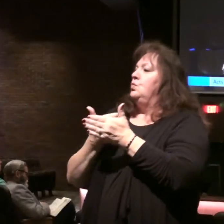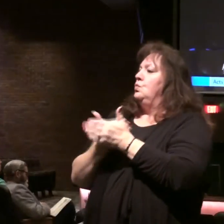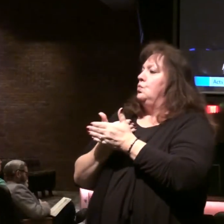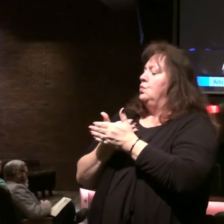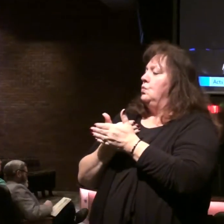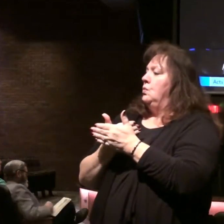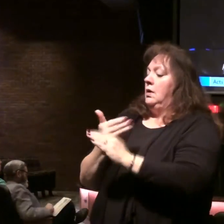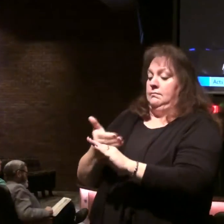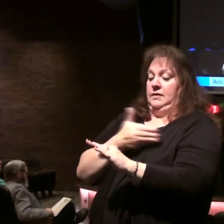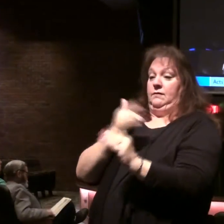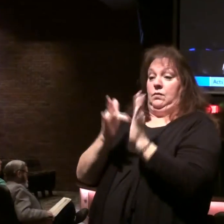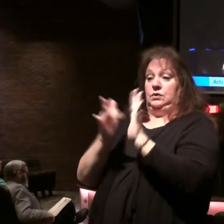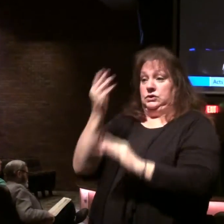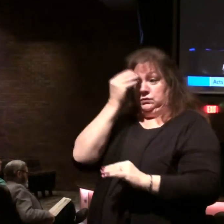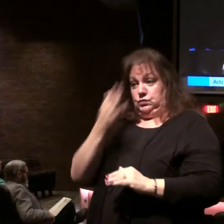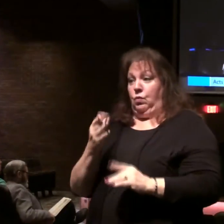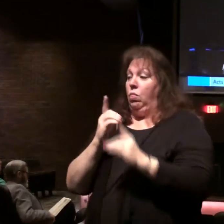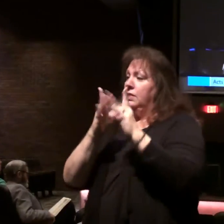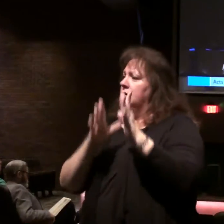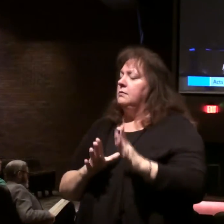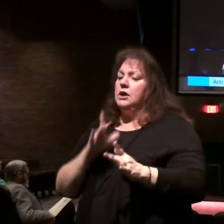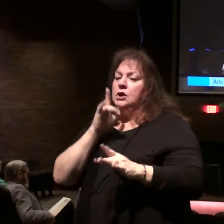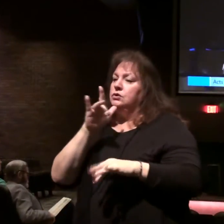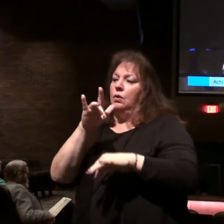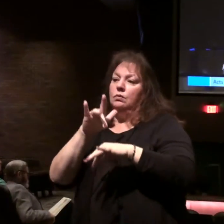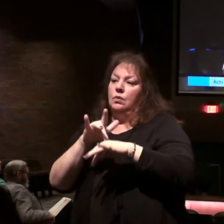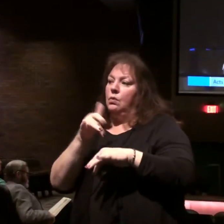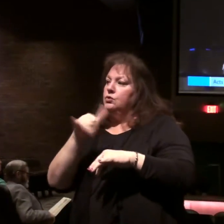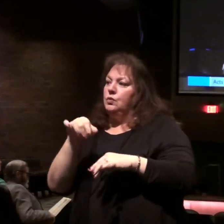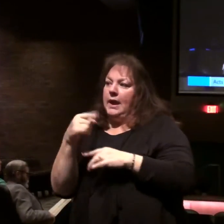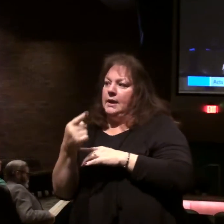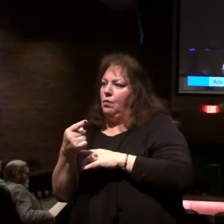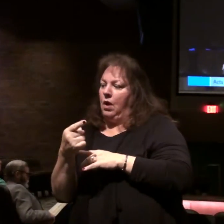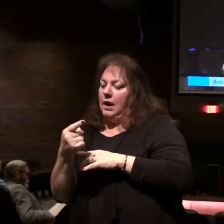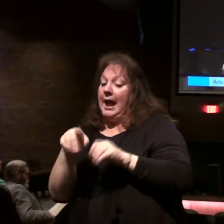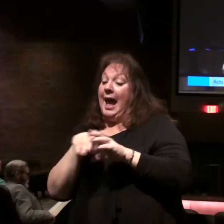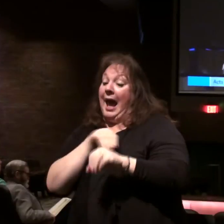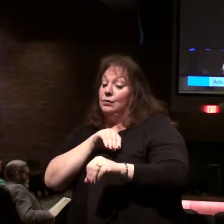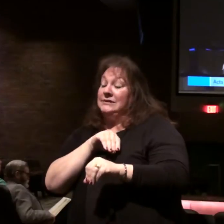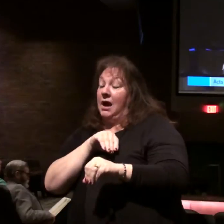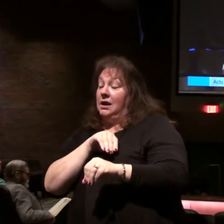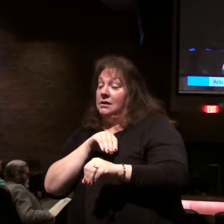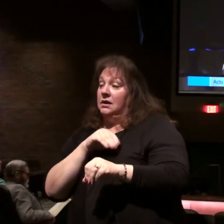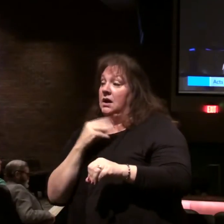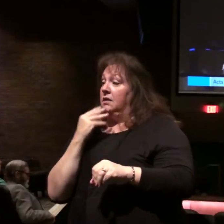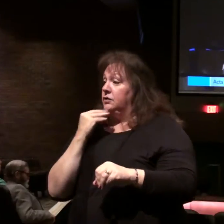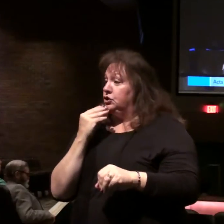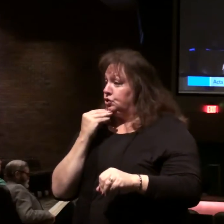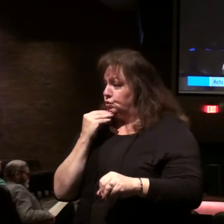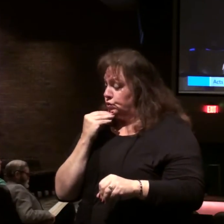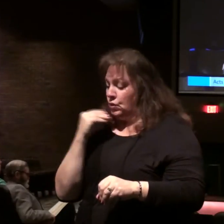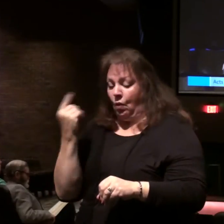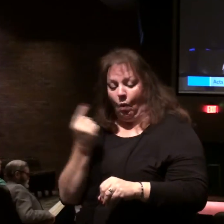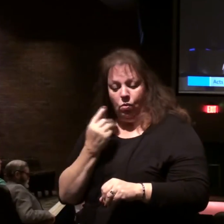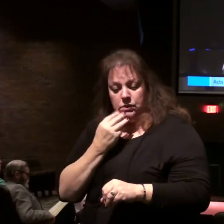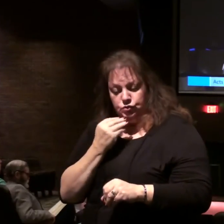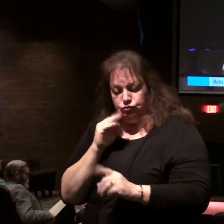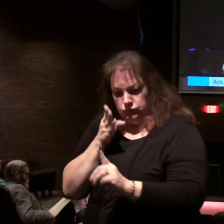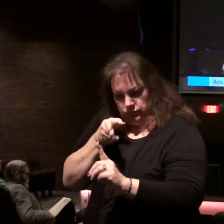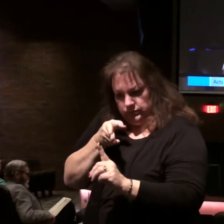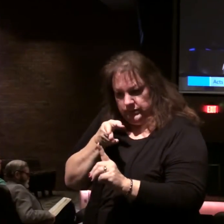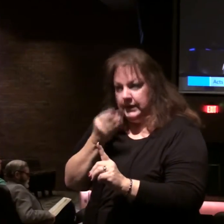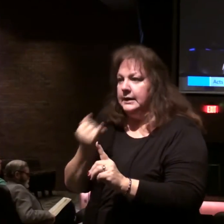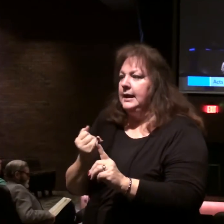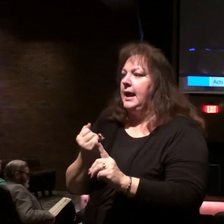this before Christ had told his disciples, don't go to anyone outside the lost of the children of Israel.